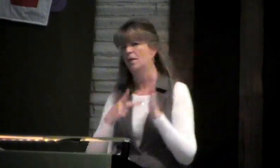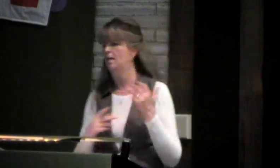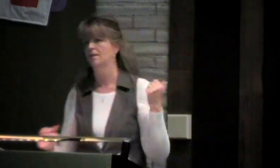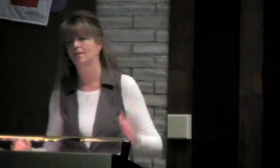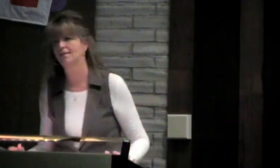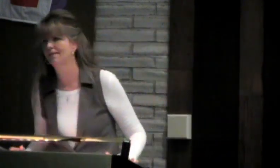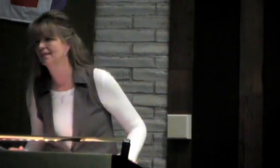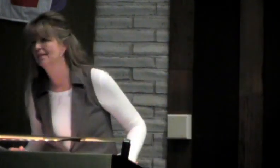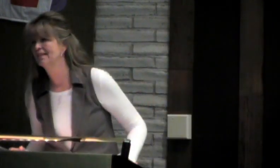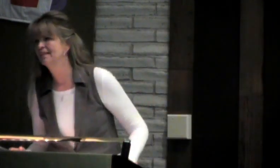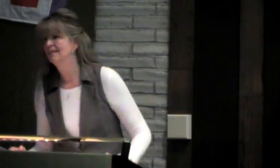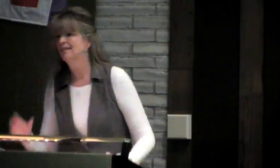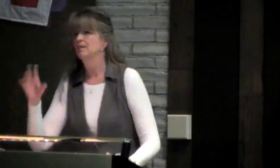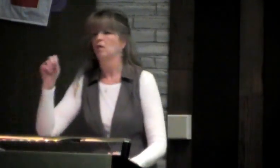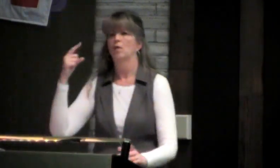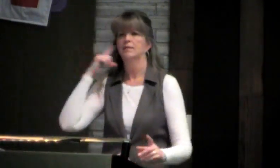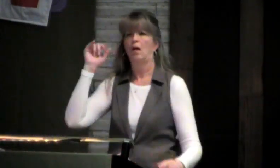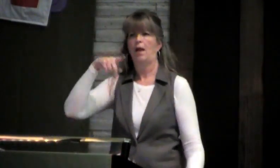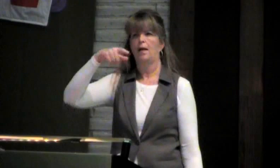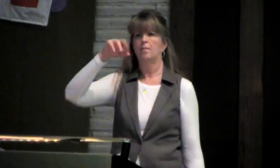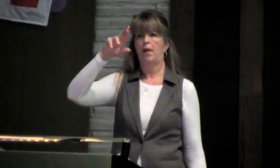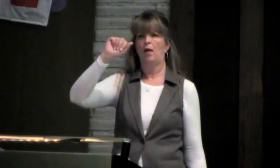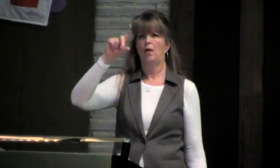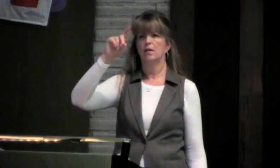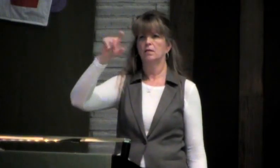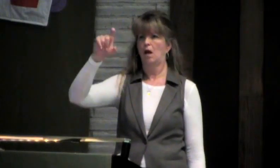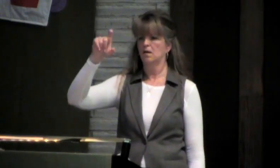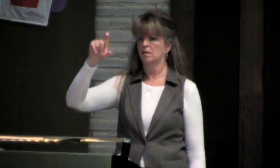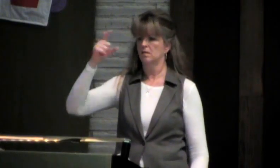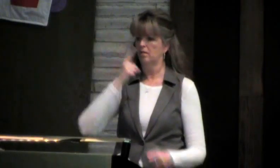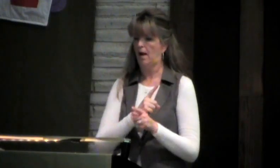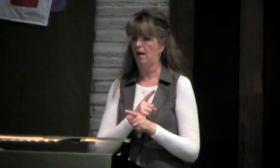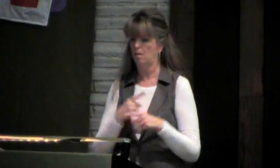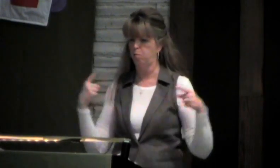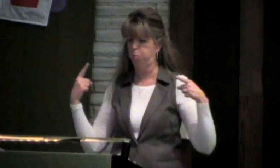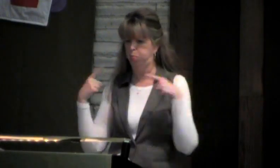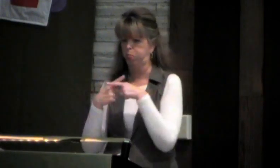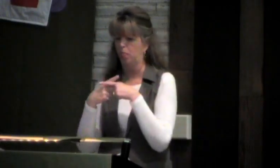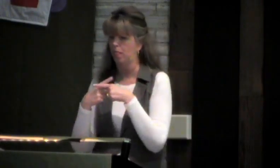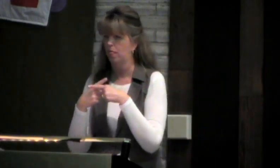So what in the world does that mean? Sounds like a paradox, right?